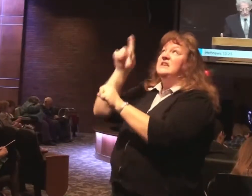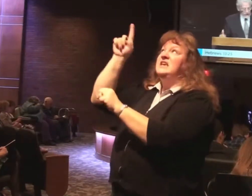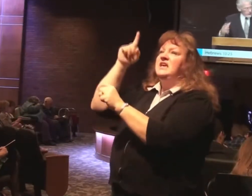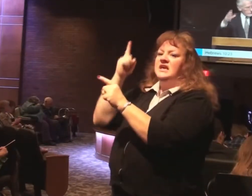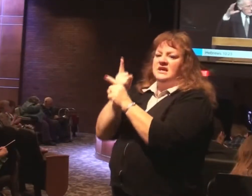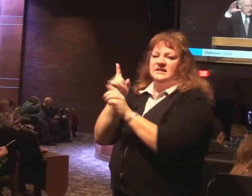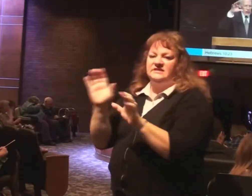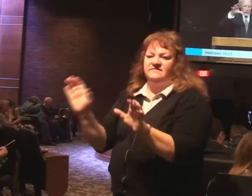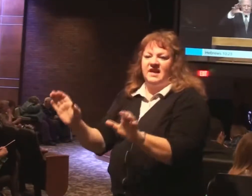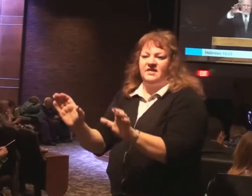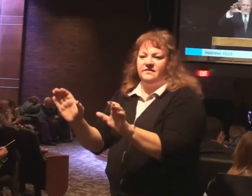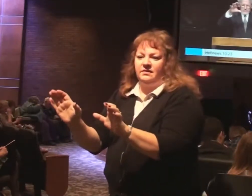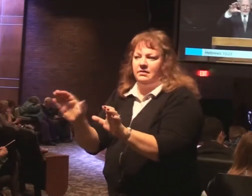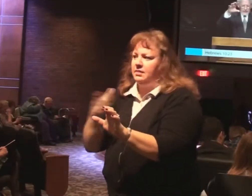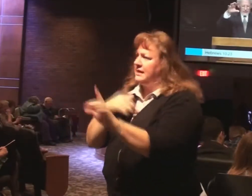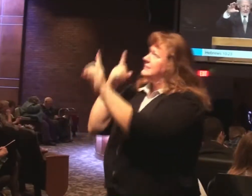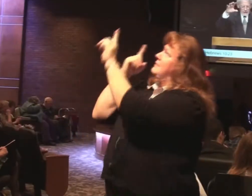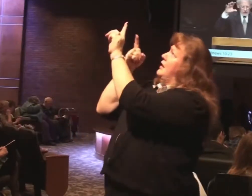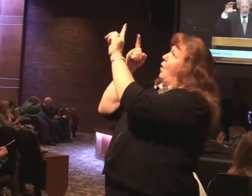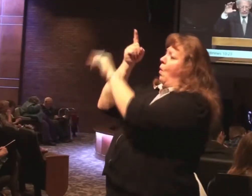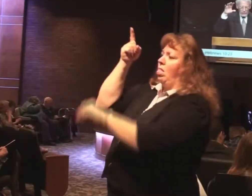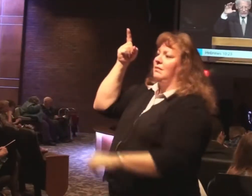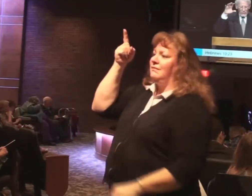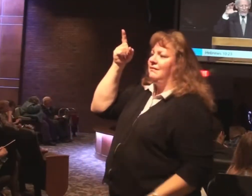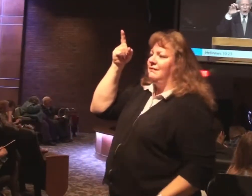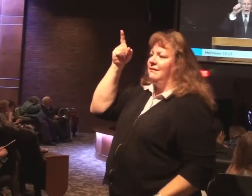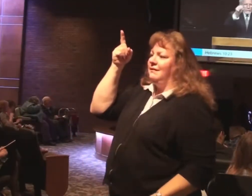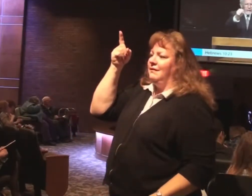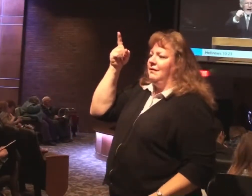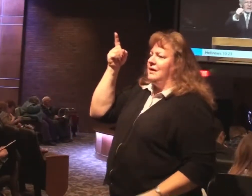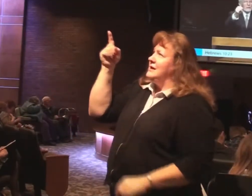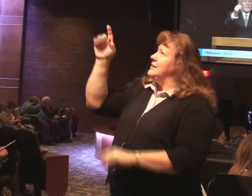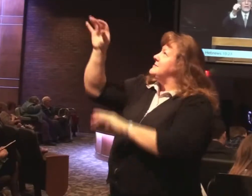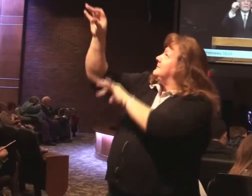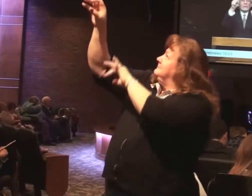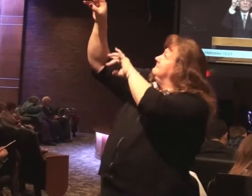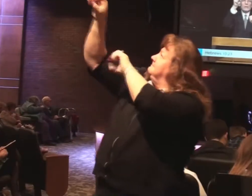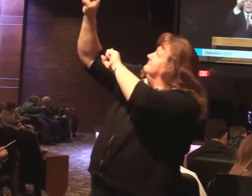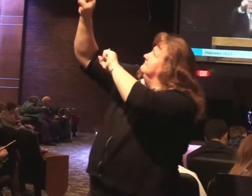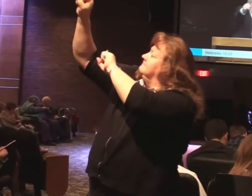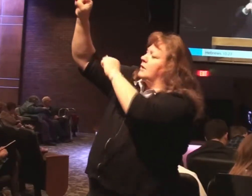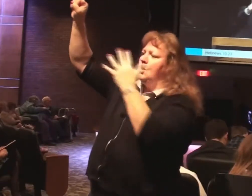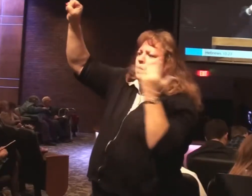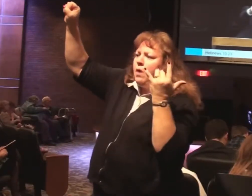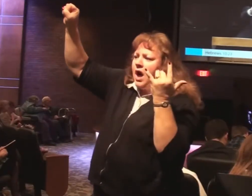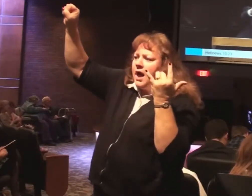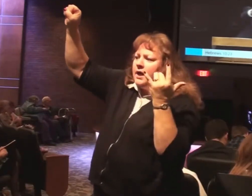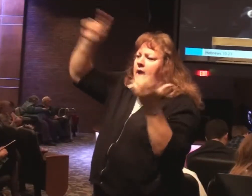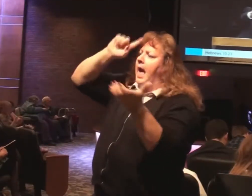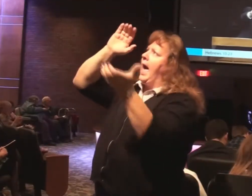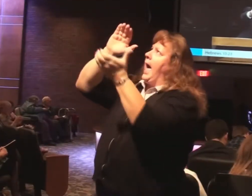There's the goal. You know. We hold fast because we believe that God will do what He promised.